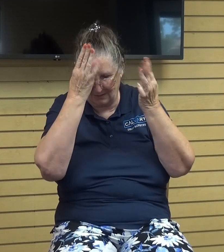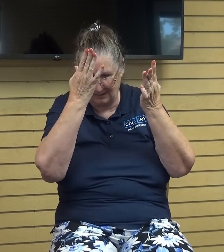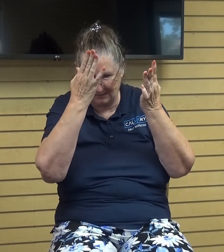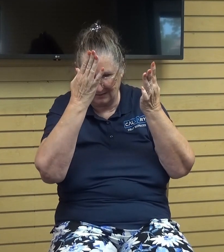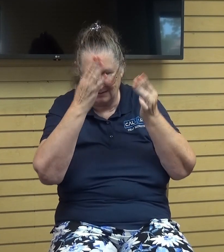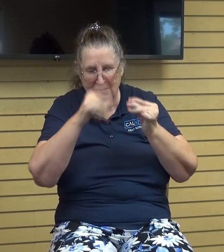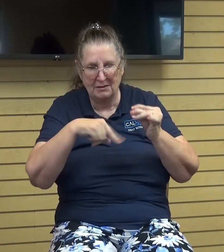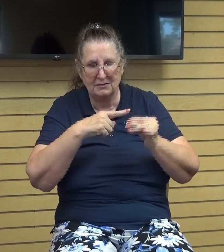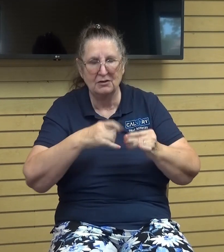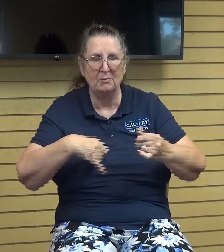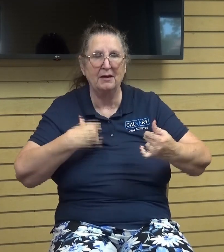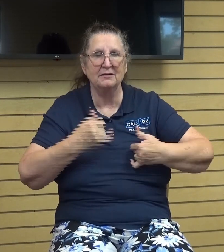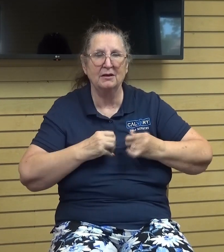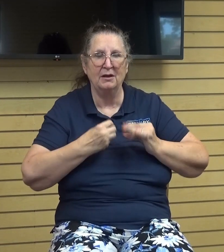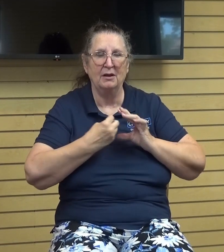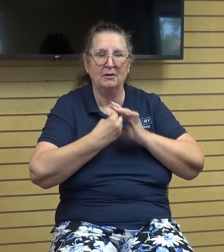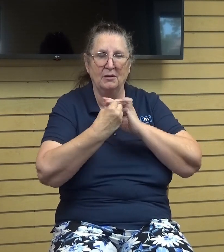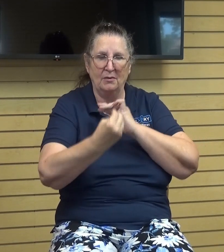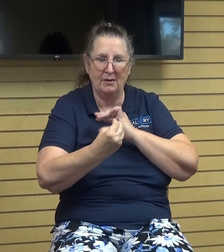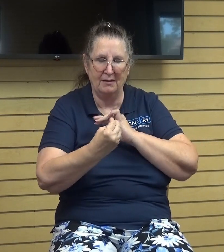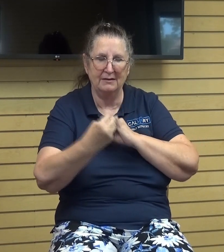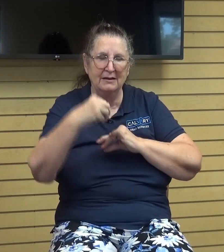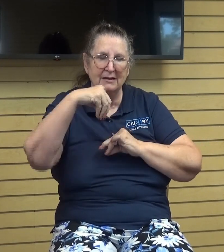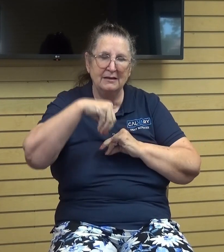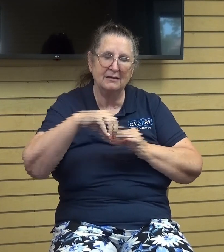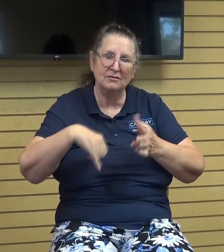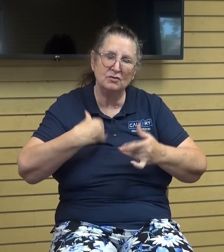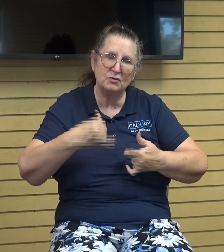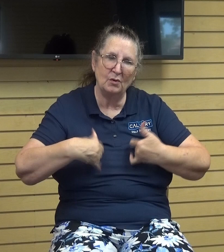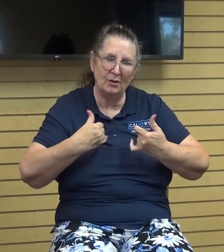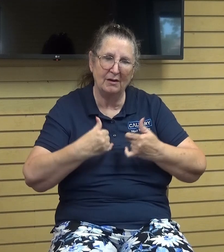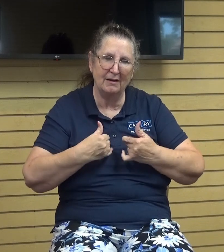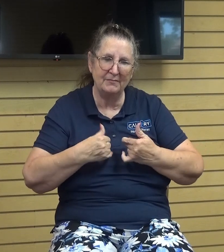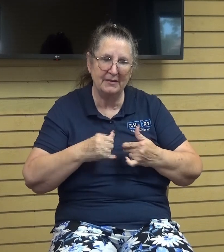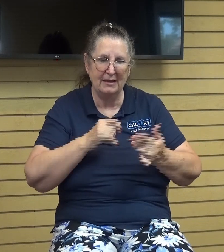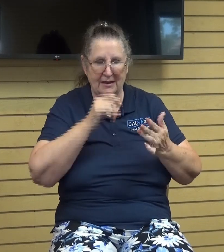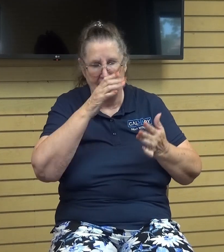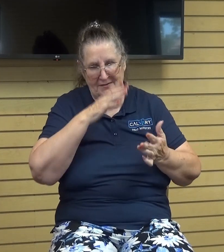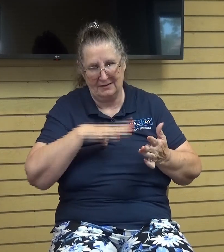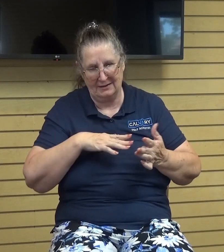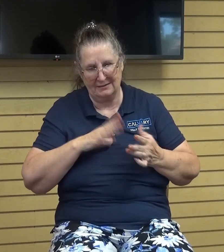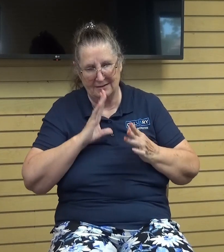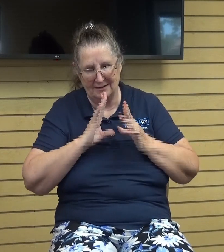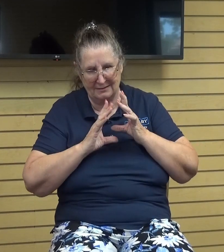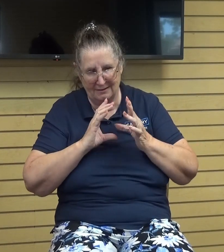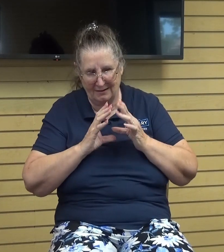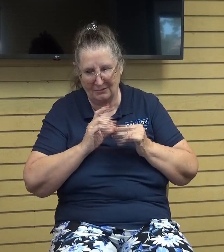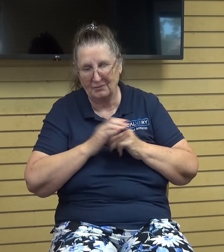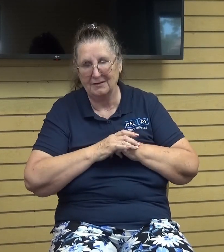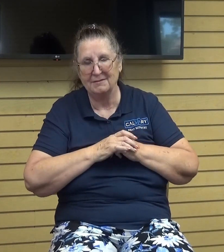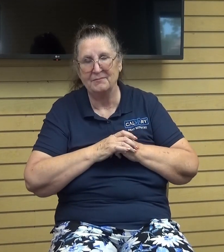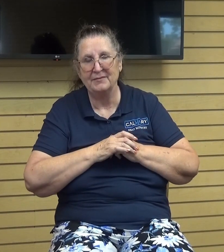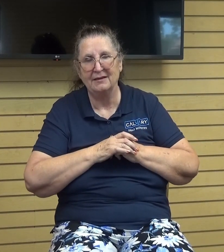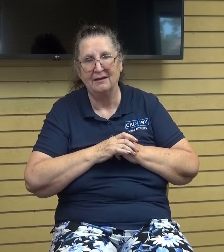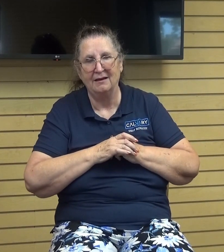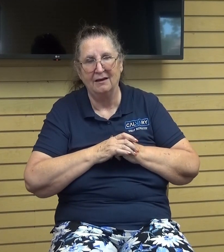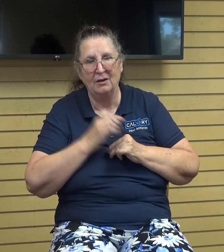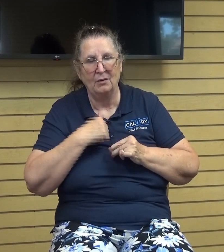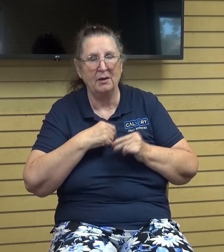and it says here go out in joy and even the ladies i talked to we were just so blessed and there